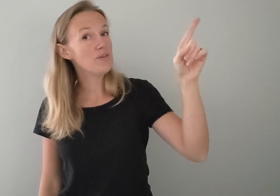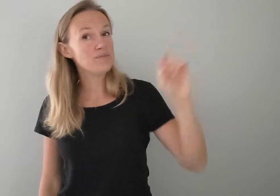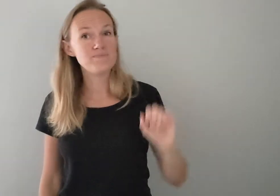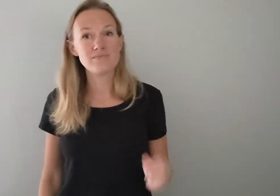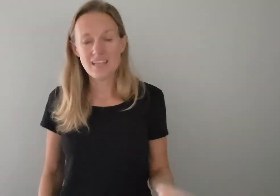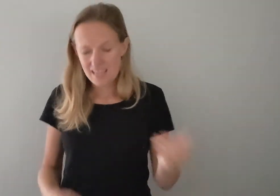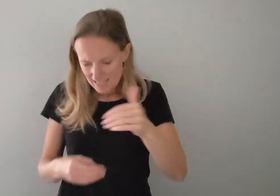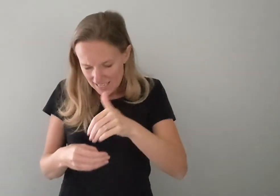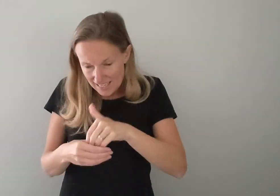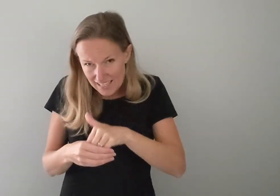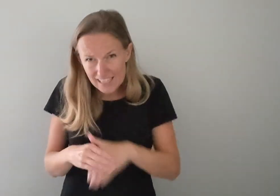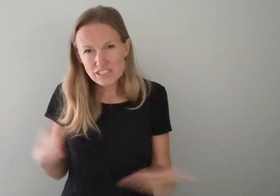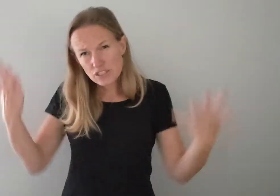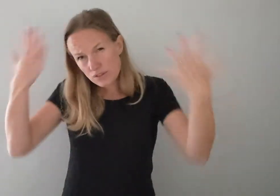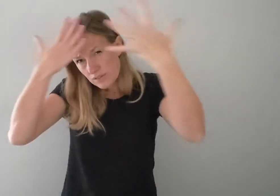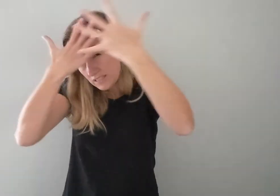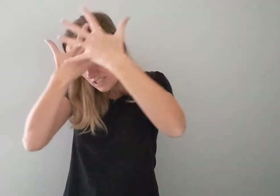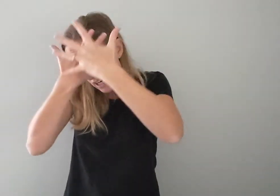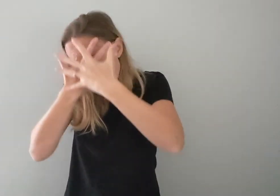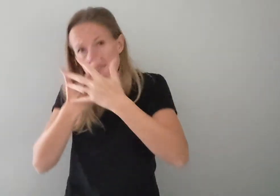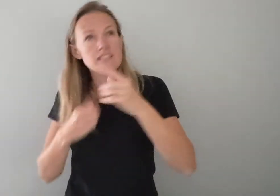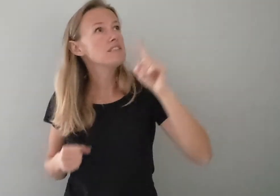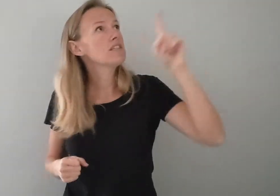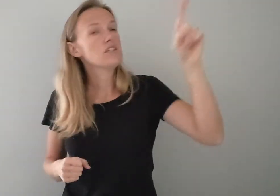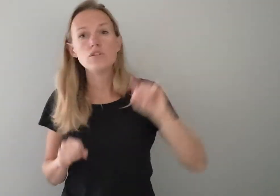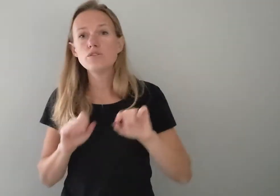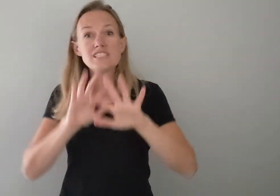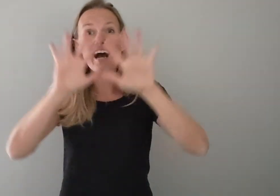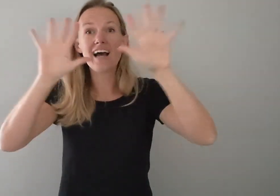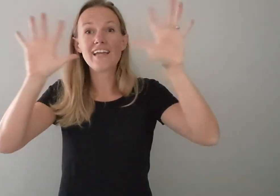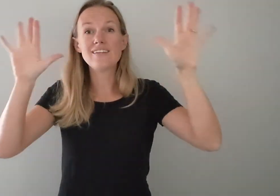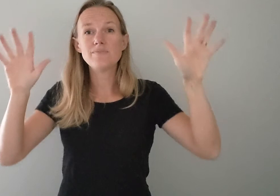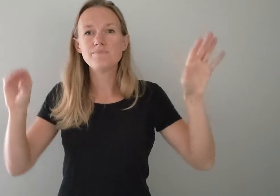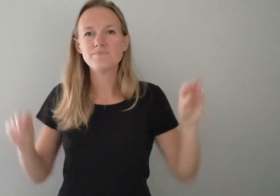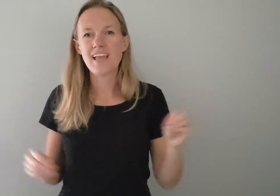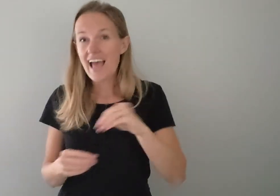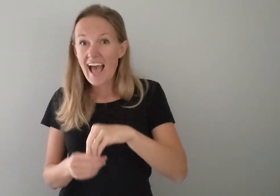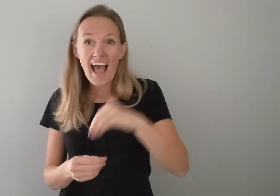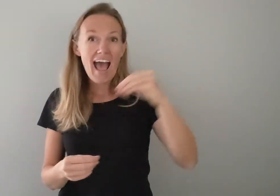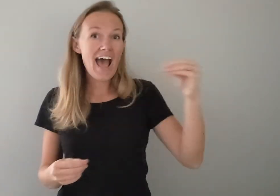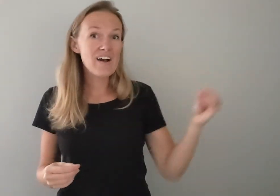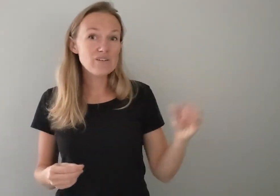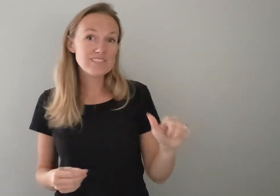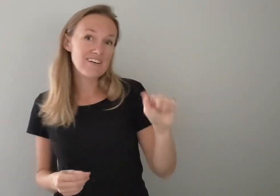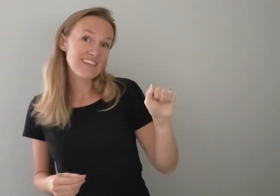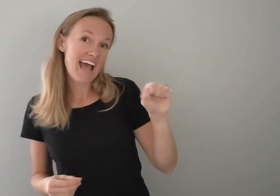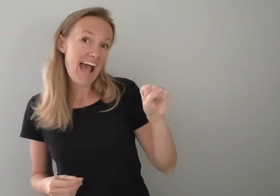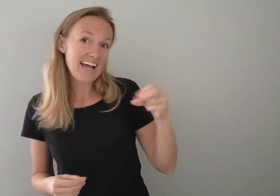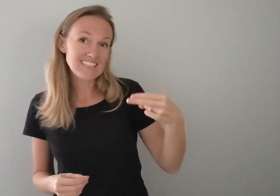into the darkness you shine out of the ashes